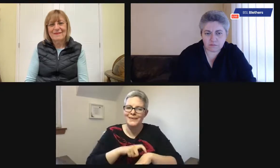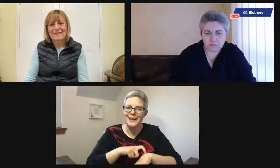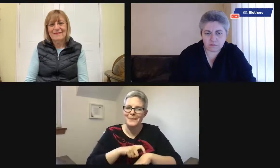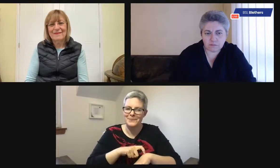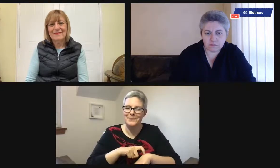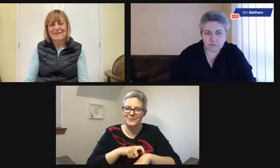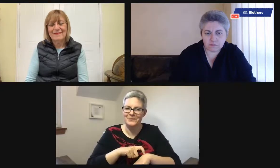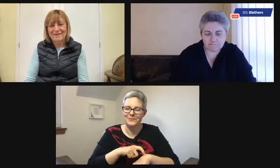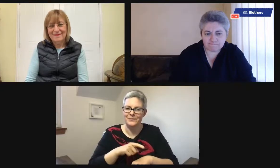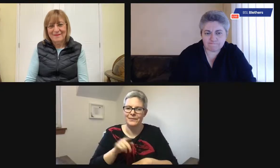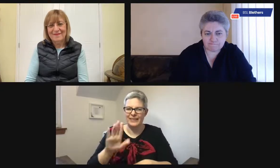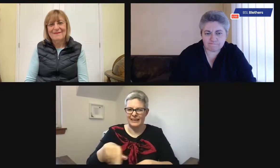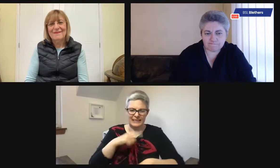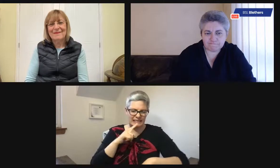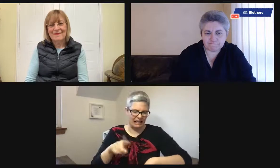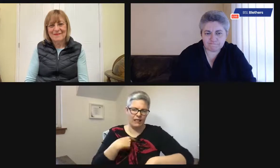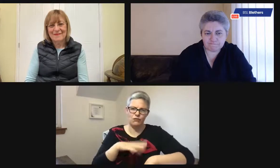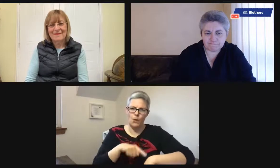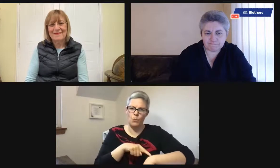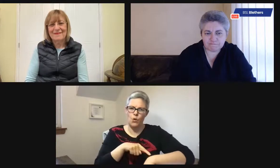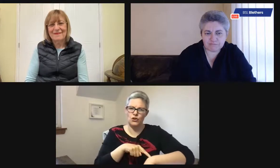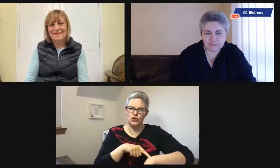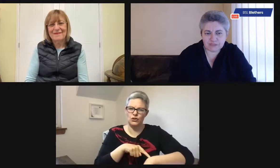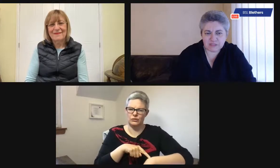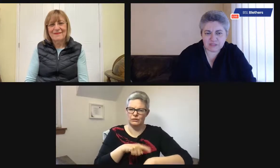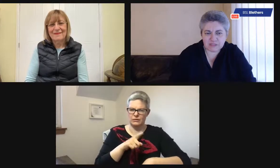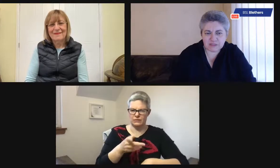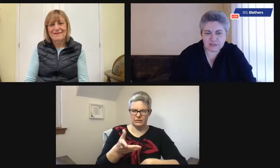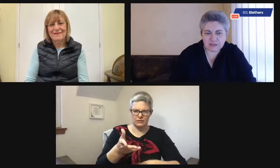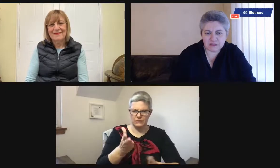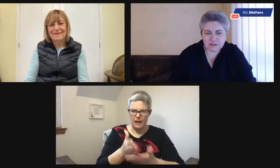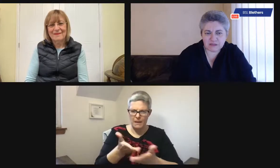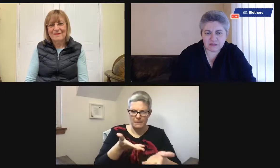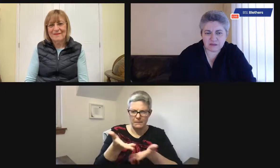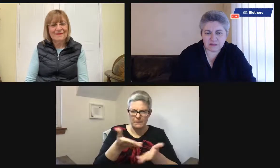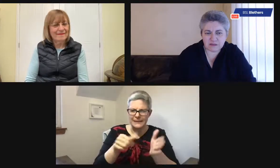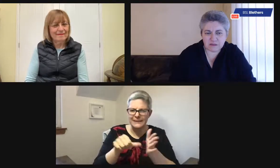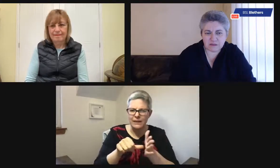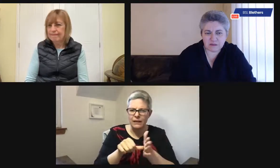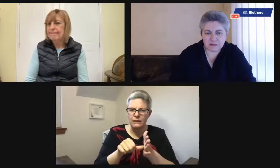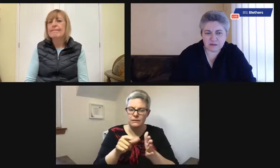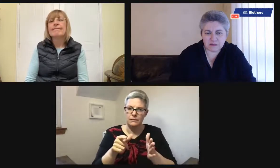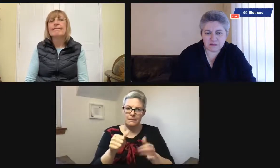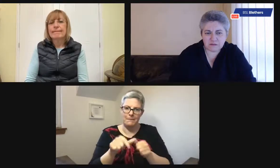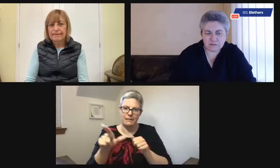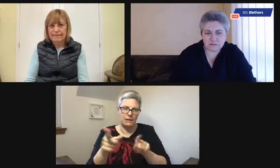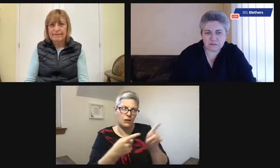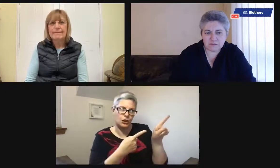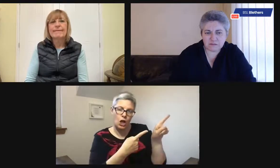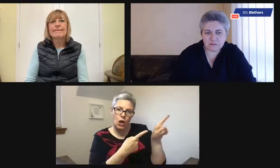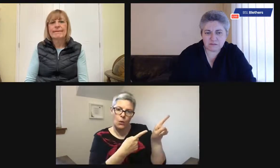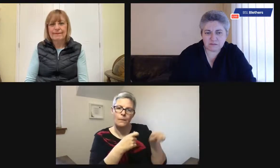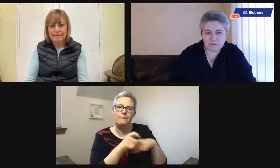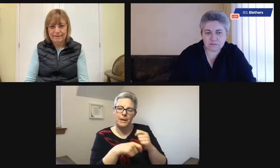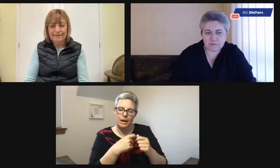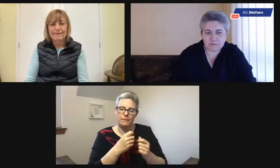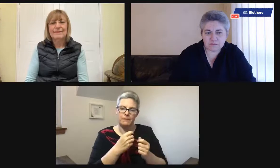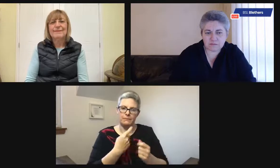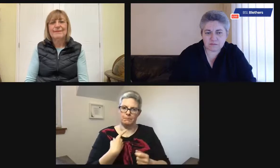So you might need to, you might find that you need to prove to the person what time it is. If you're doing that with just a watch,